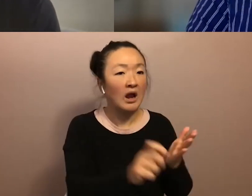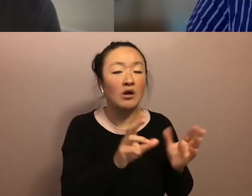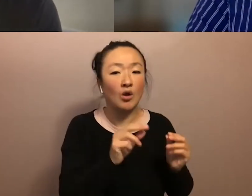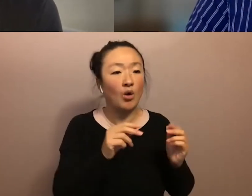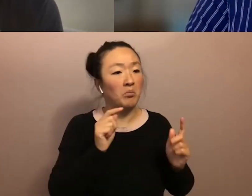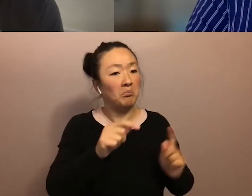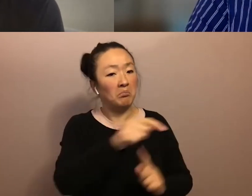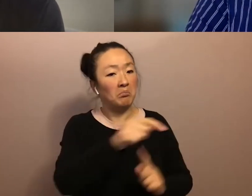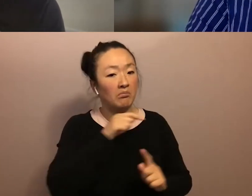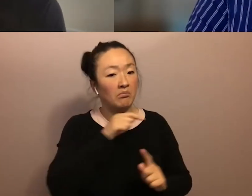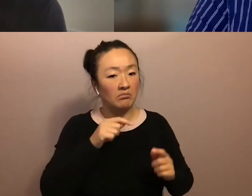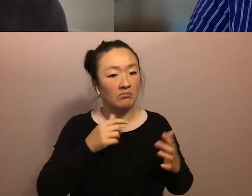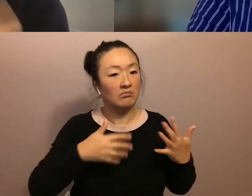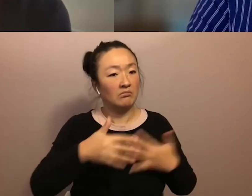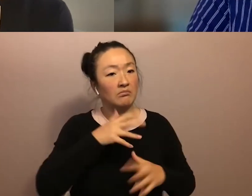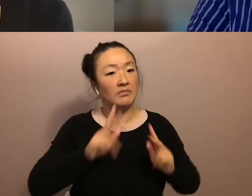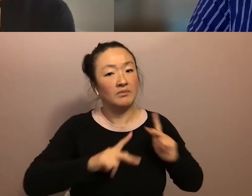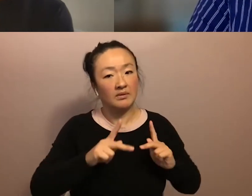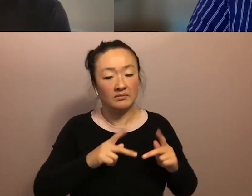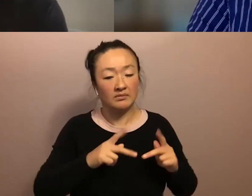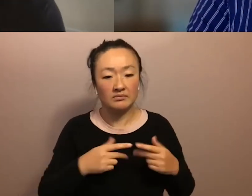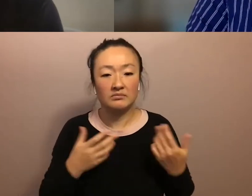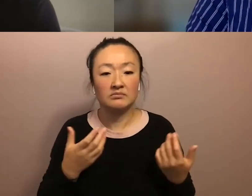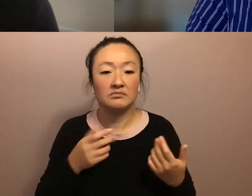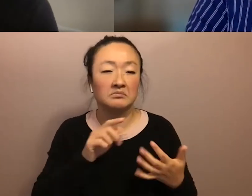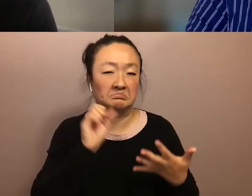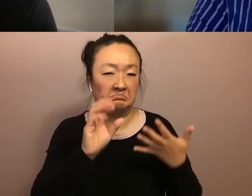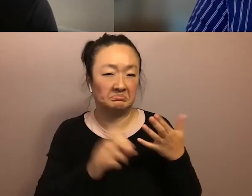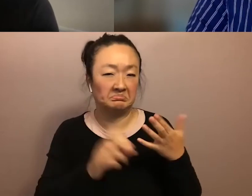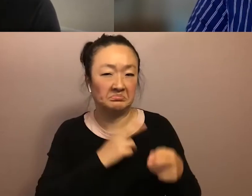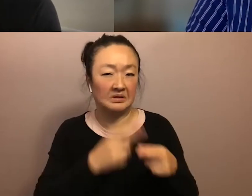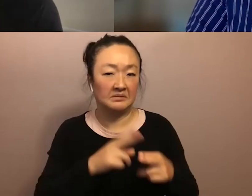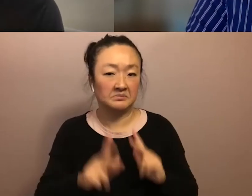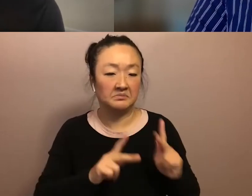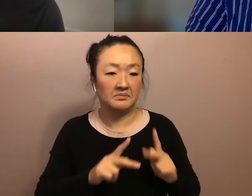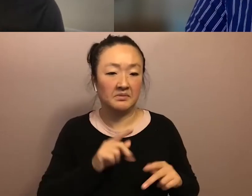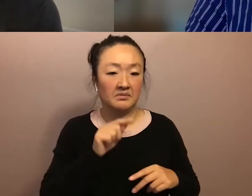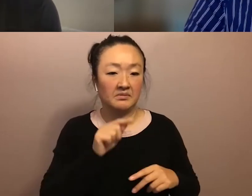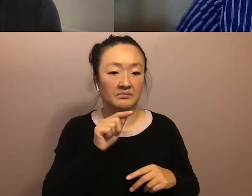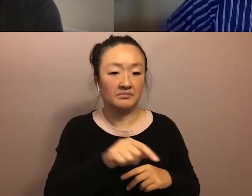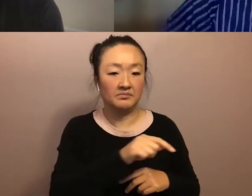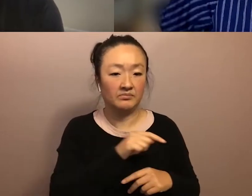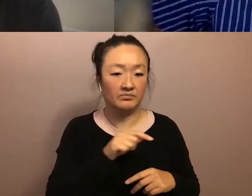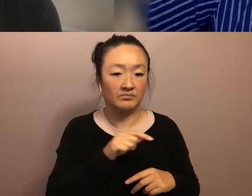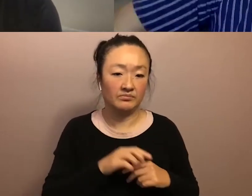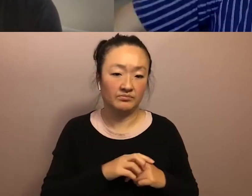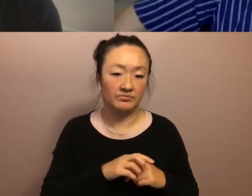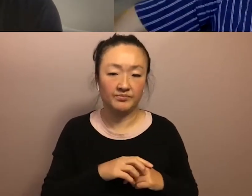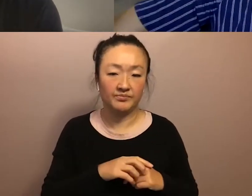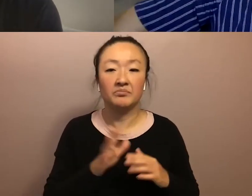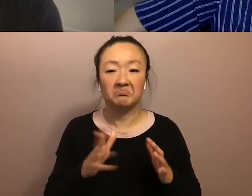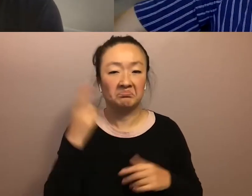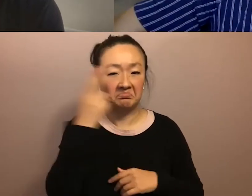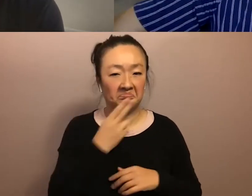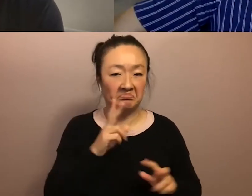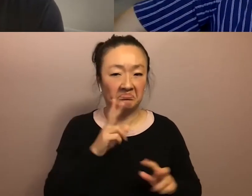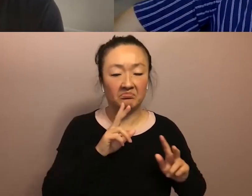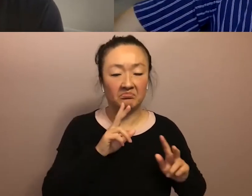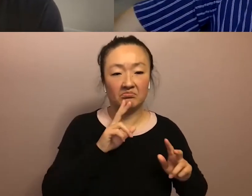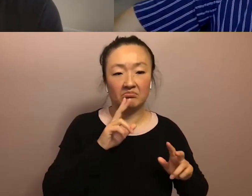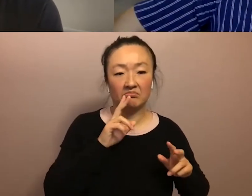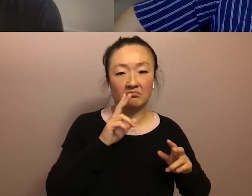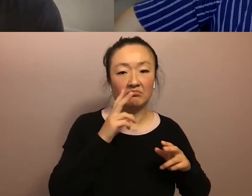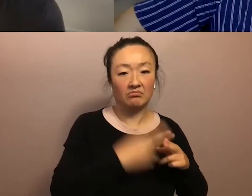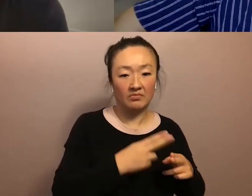Noi Noi Silva and, and Craig Howes and, um, who will stand